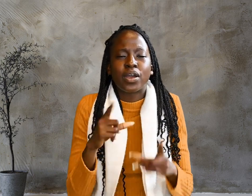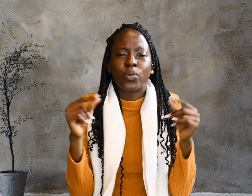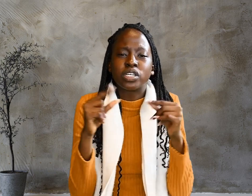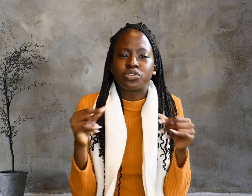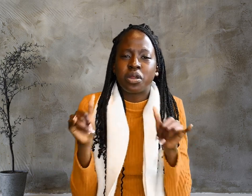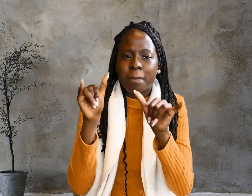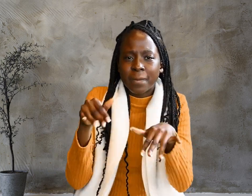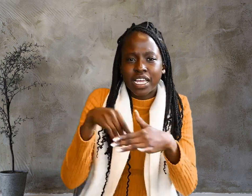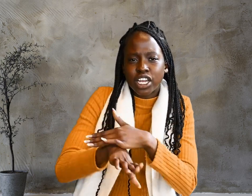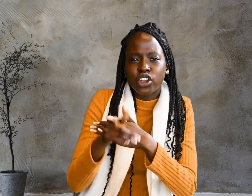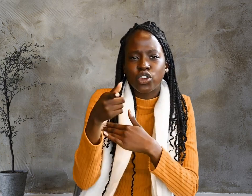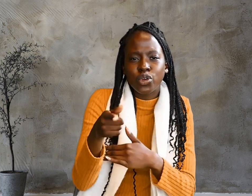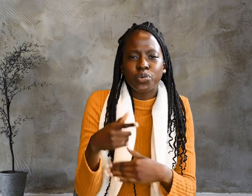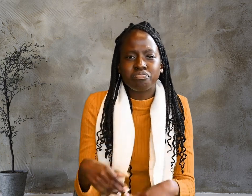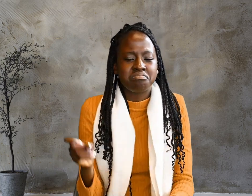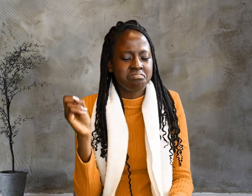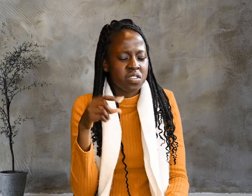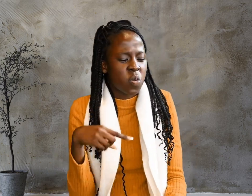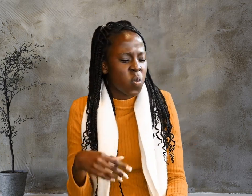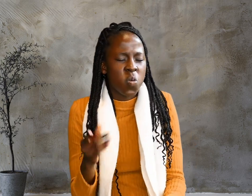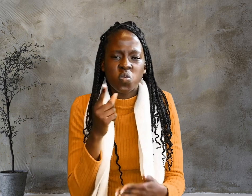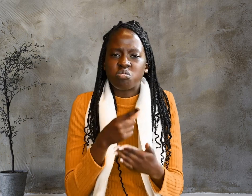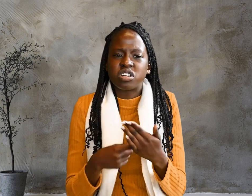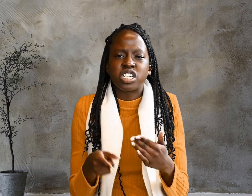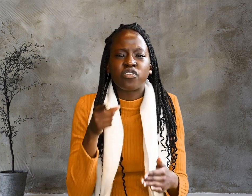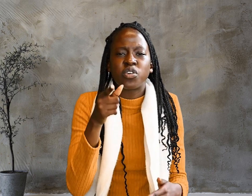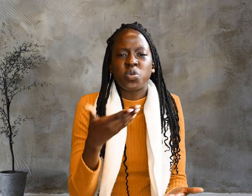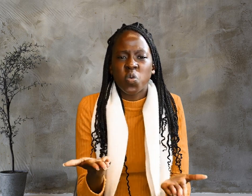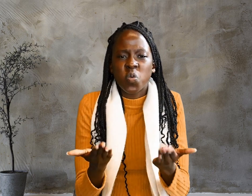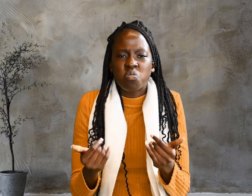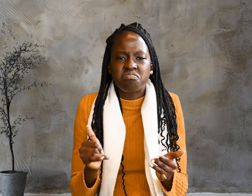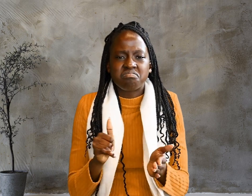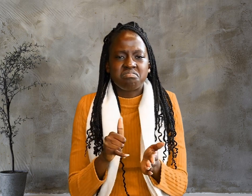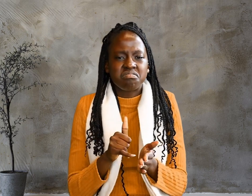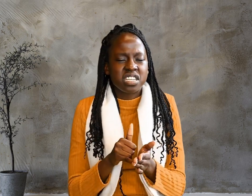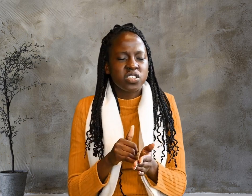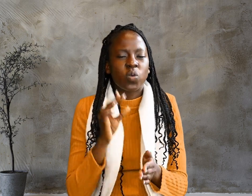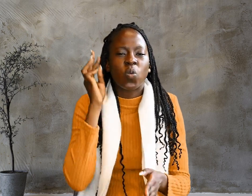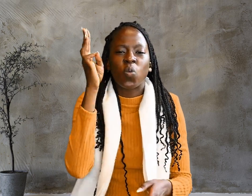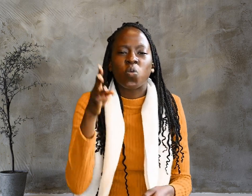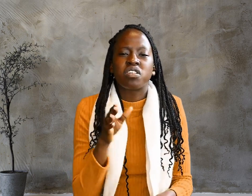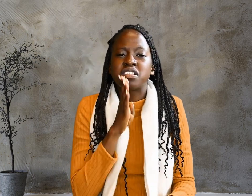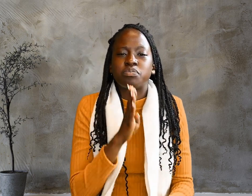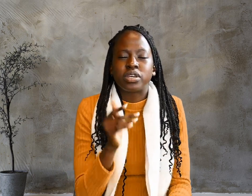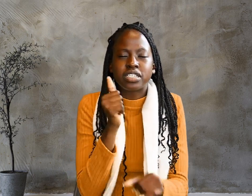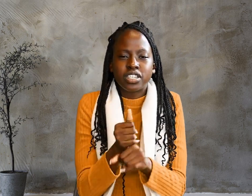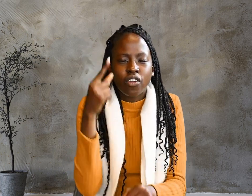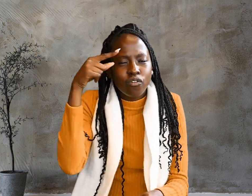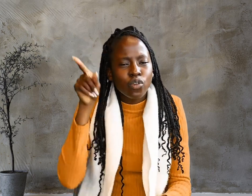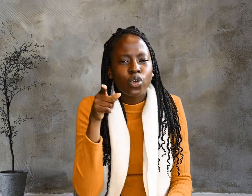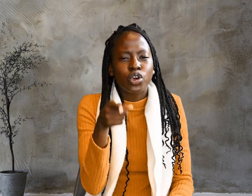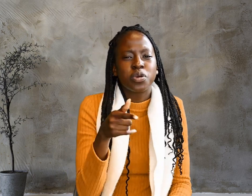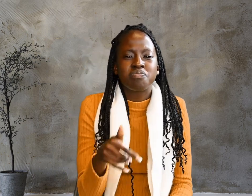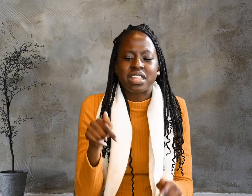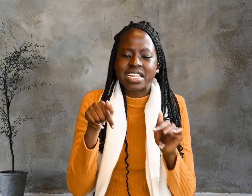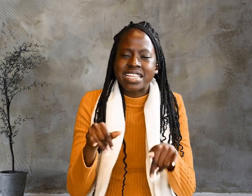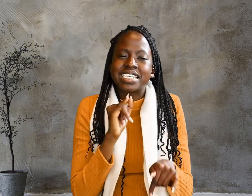whatever you wish, and it will be done for you. This is to my father's glory,